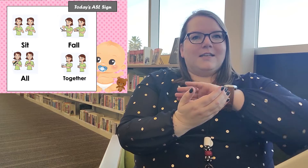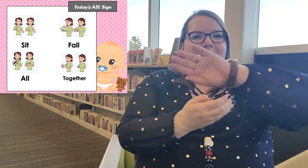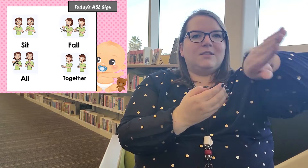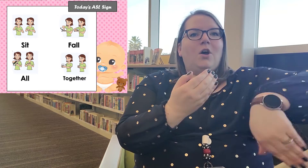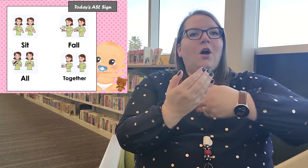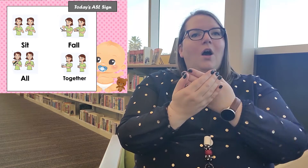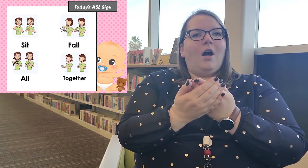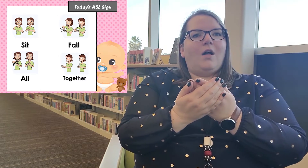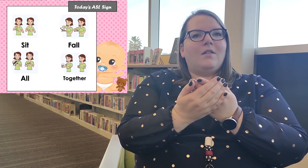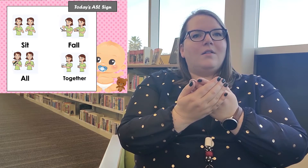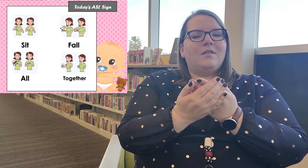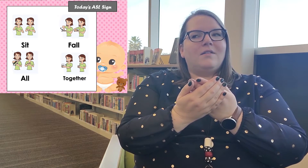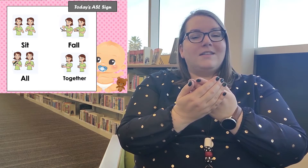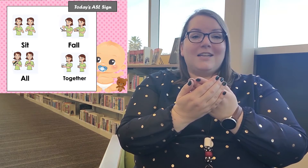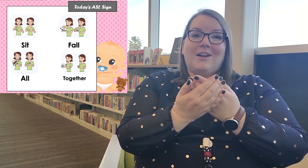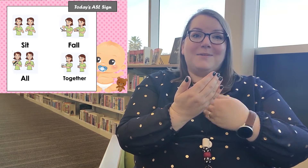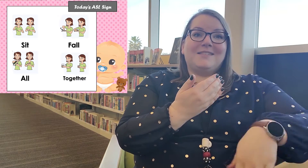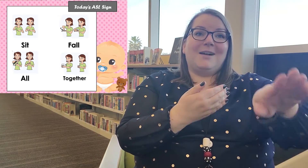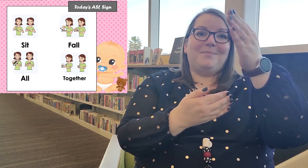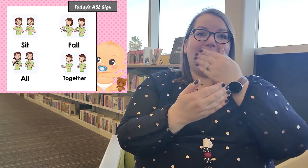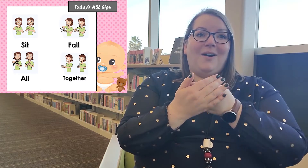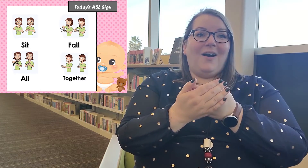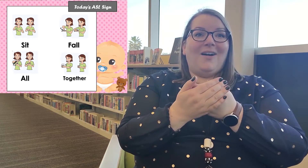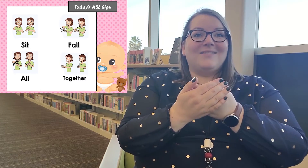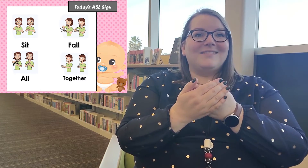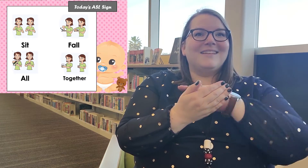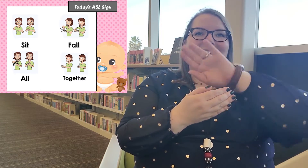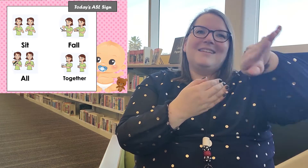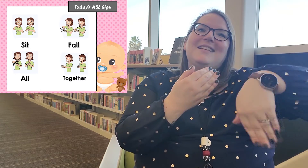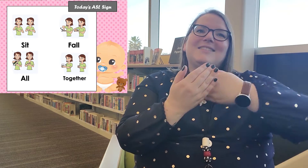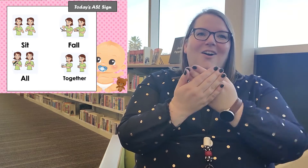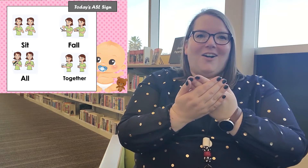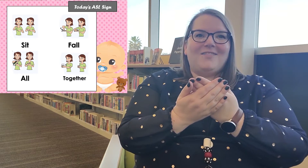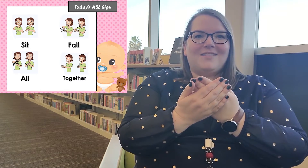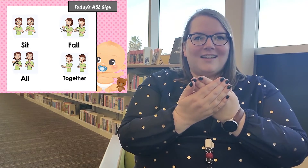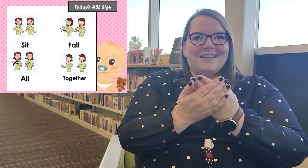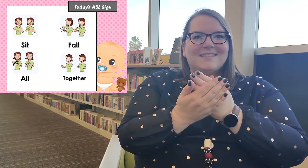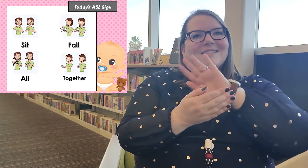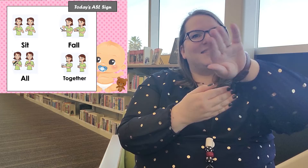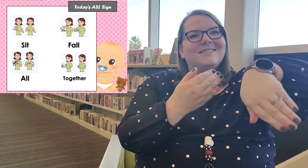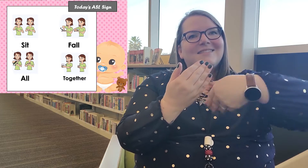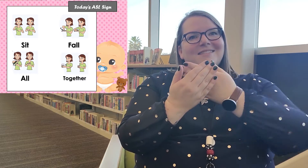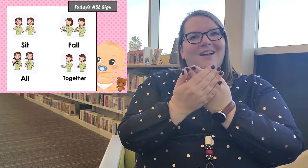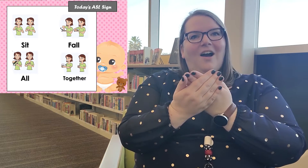this all and see I already messed it up all it's all like this all